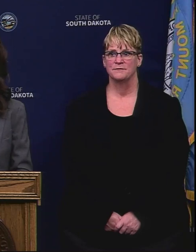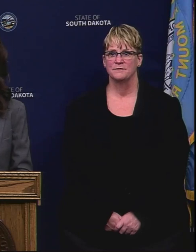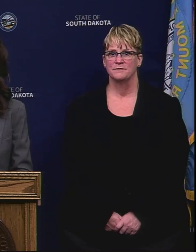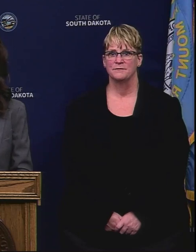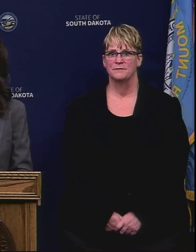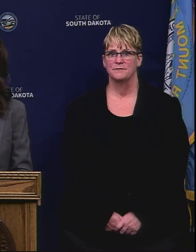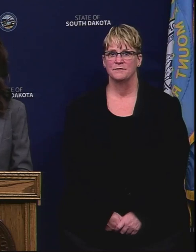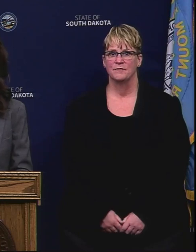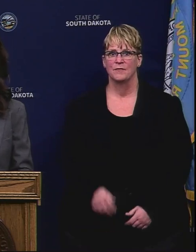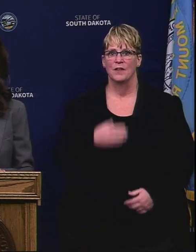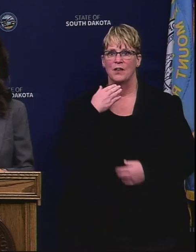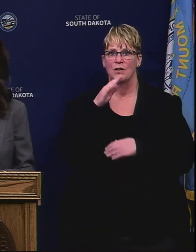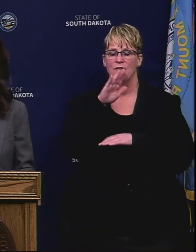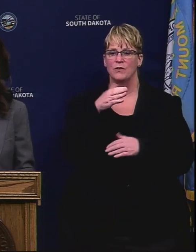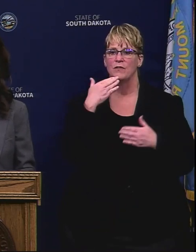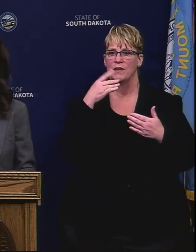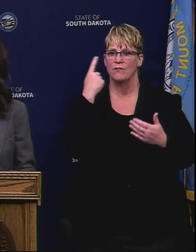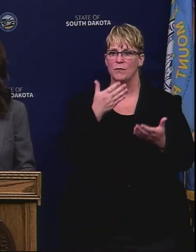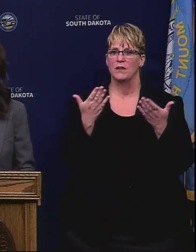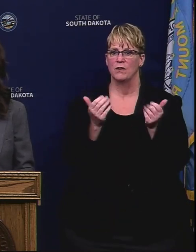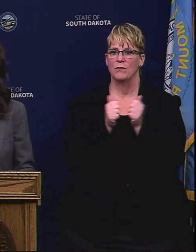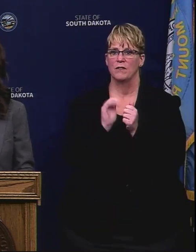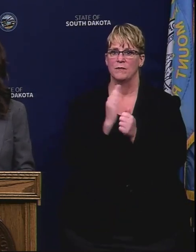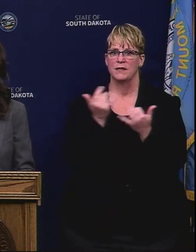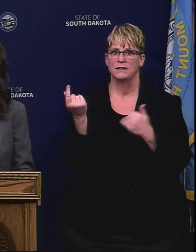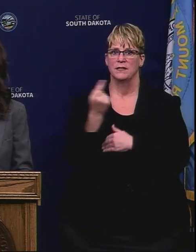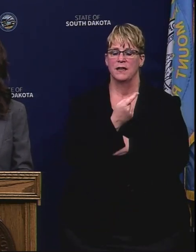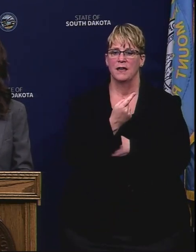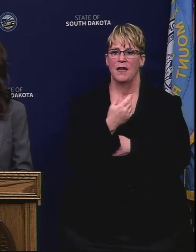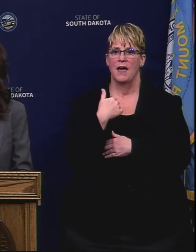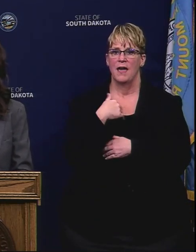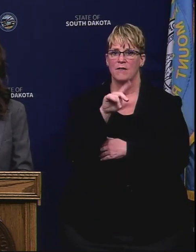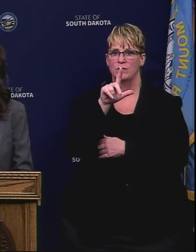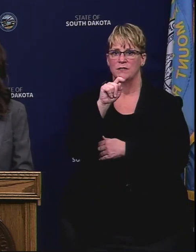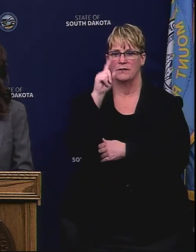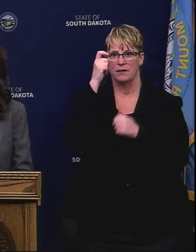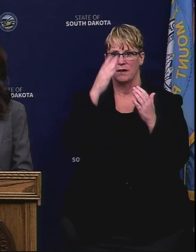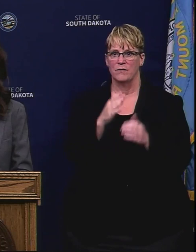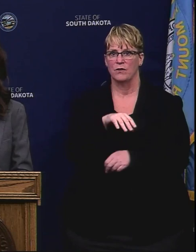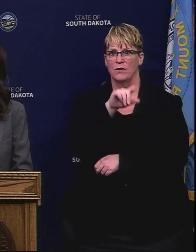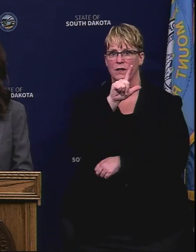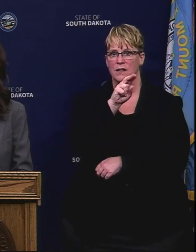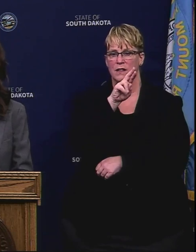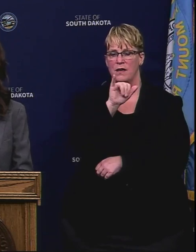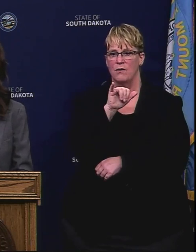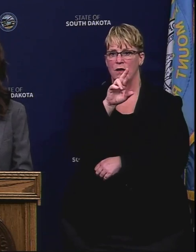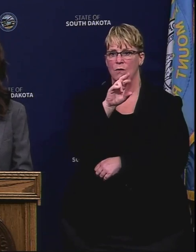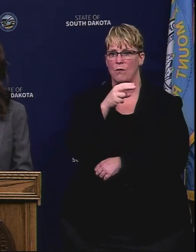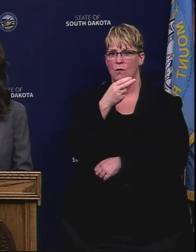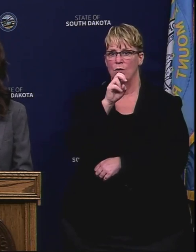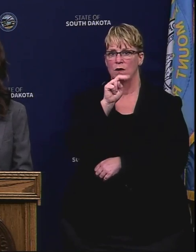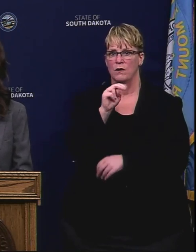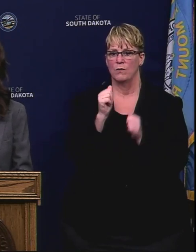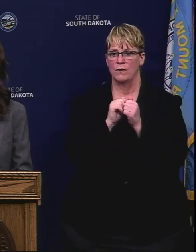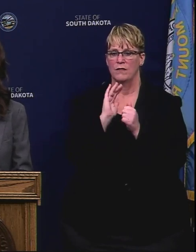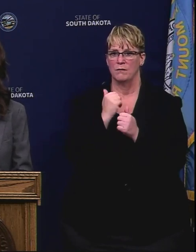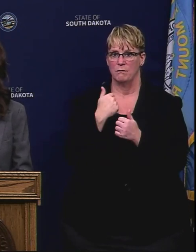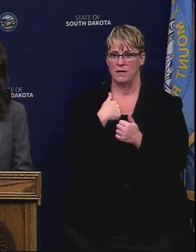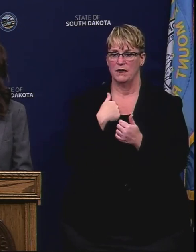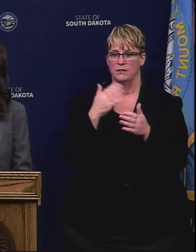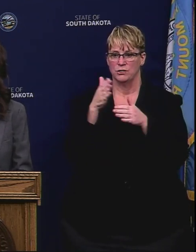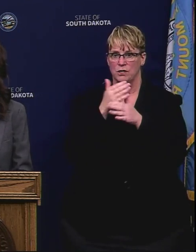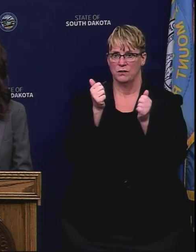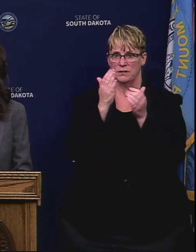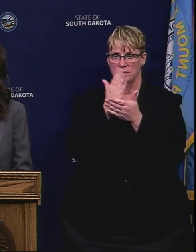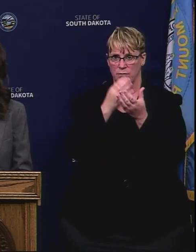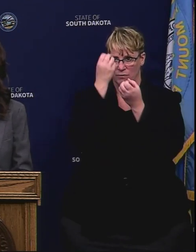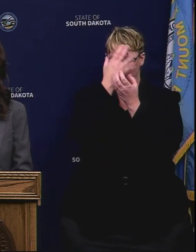Good afternoon, thank you for joining me. Today I have Lieutenant Governor Larry Roden with me that will share a few words and